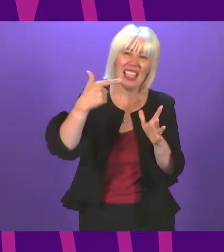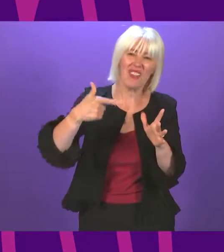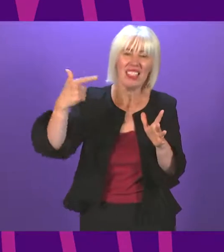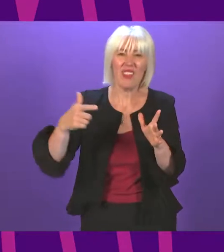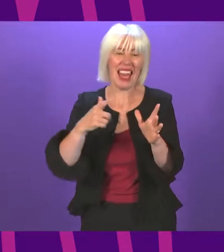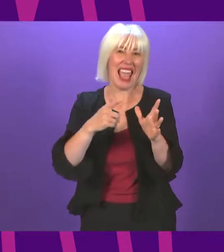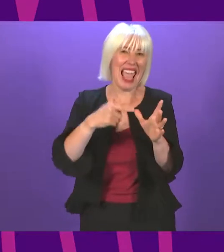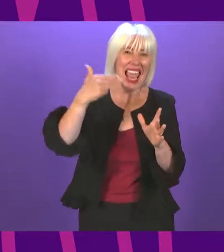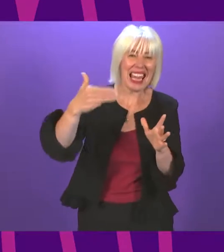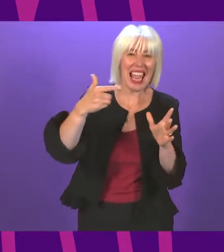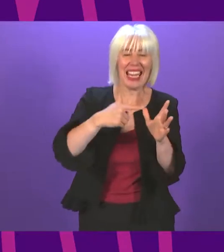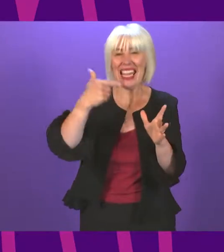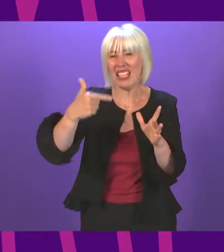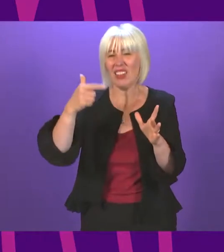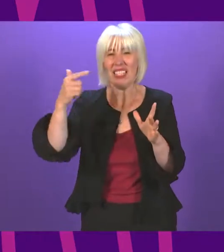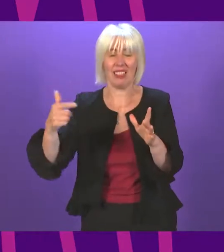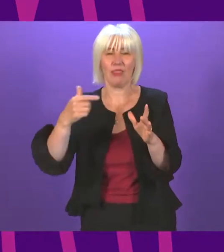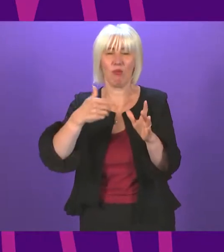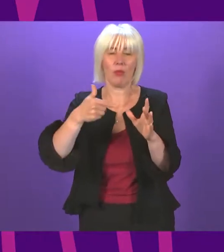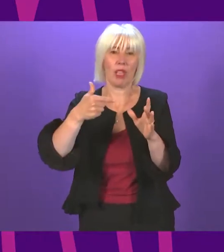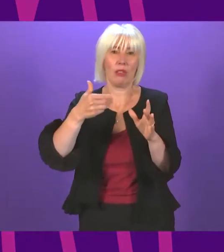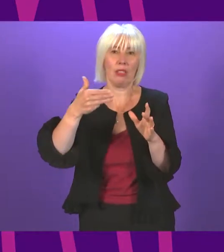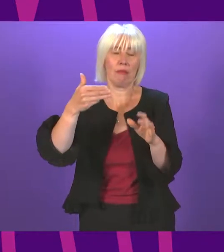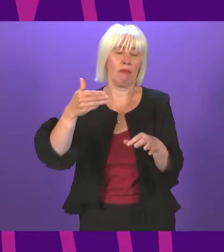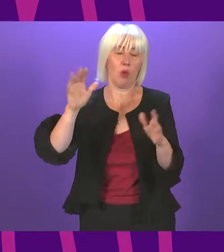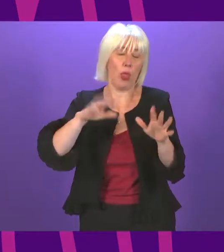A96 will be burying their head in their hands.